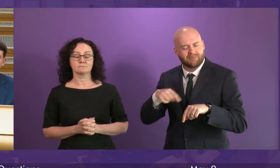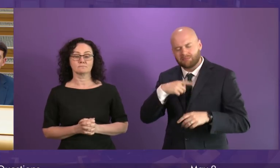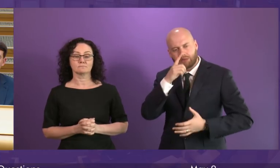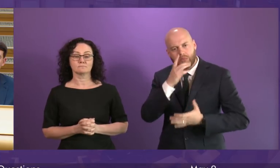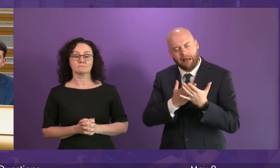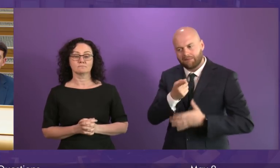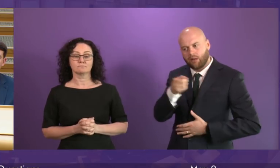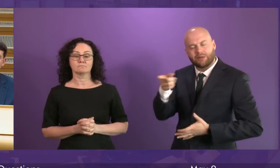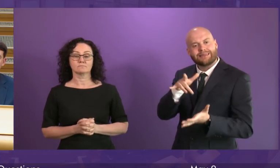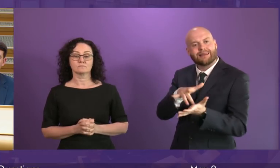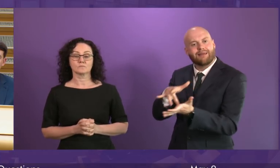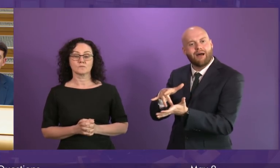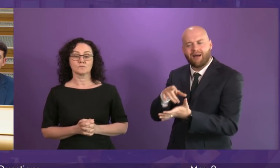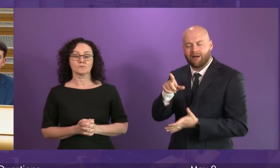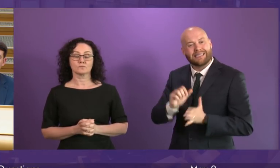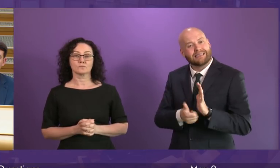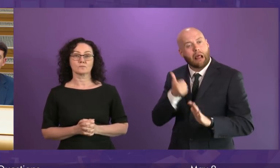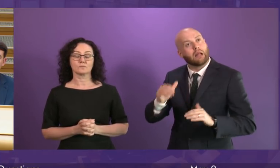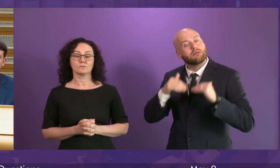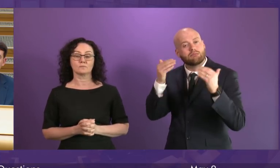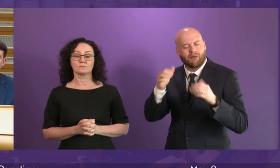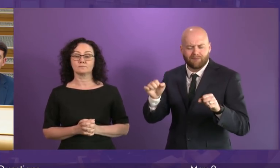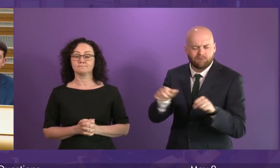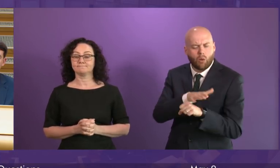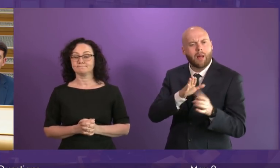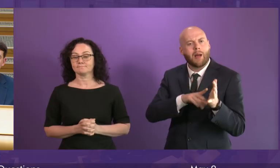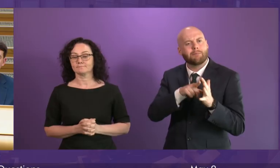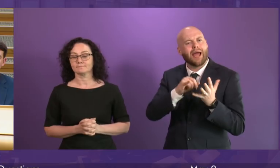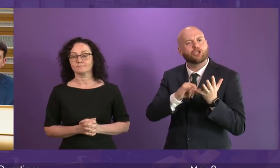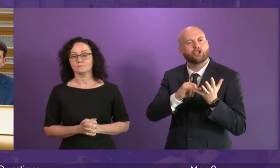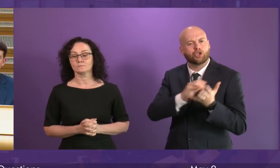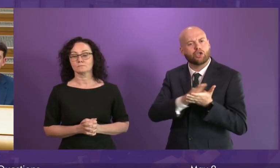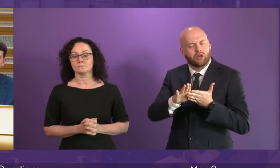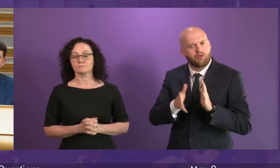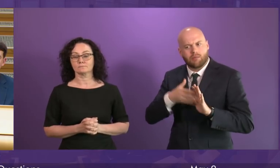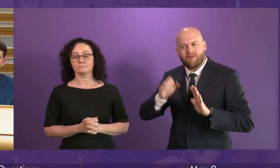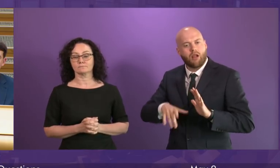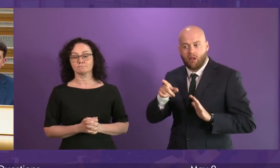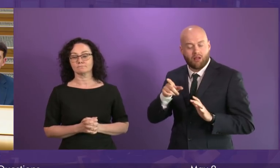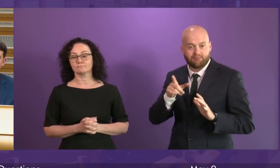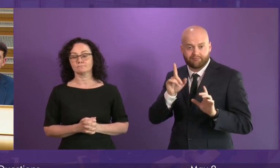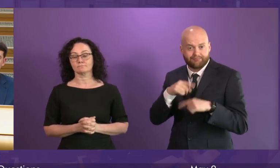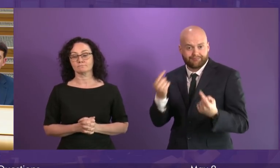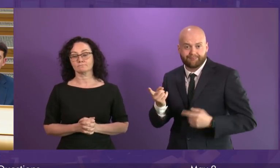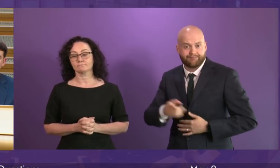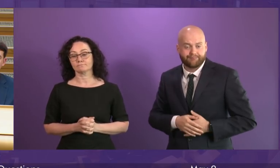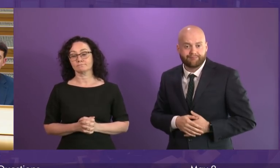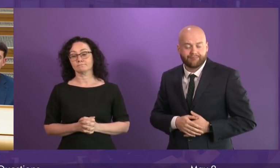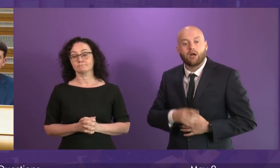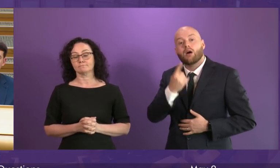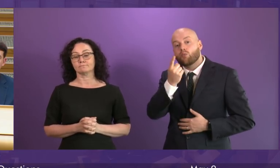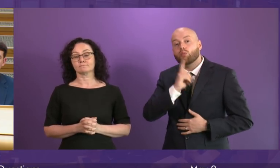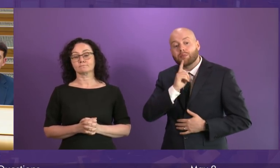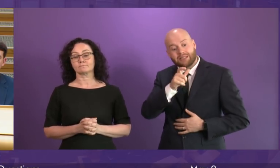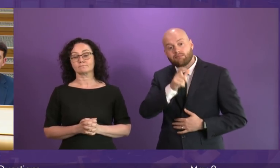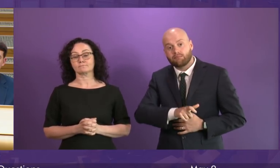the required skill set to carry out full mesh removal using the latest techniques. One woman who is not my constituent who